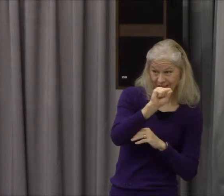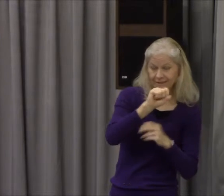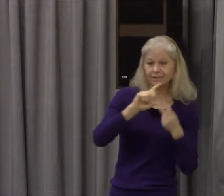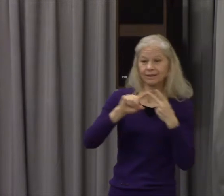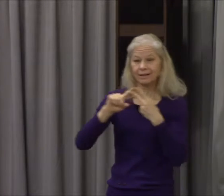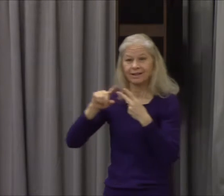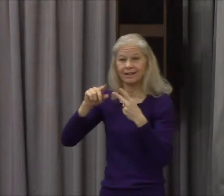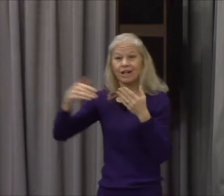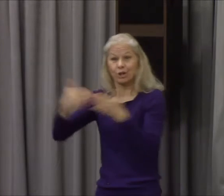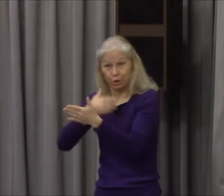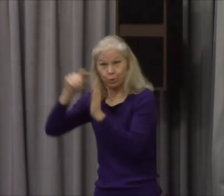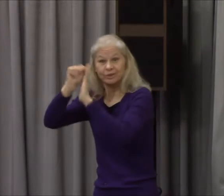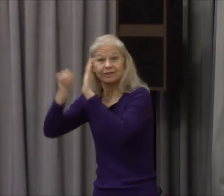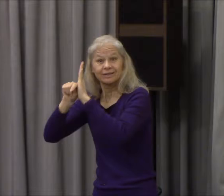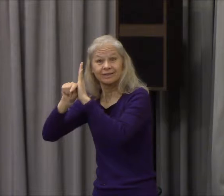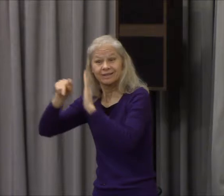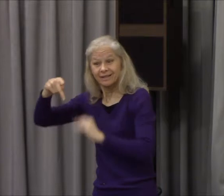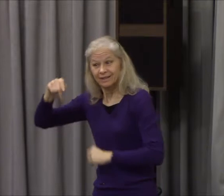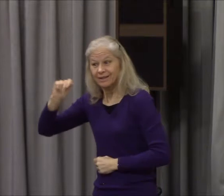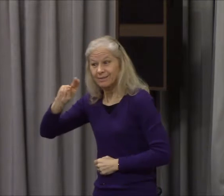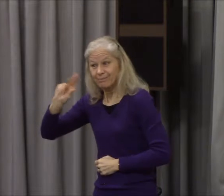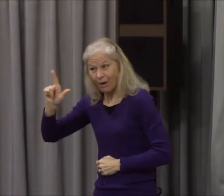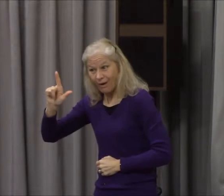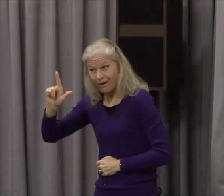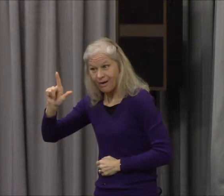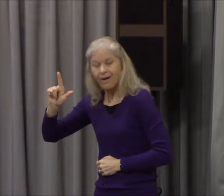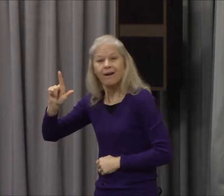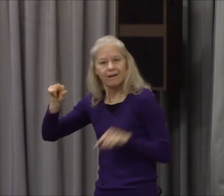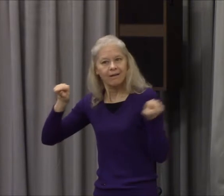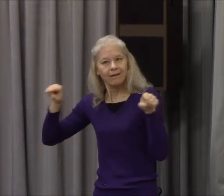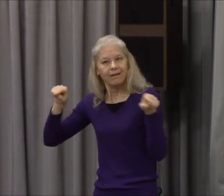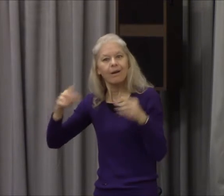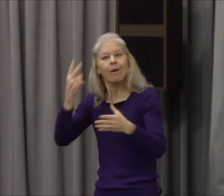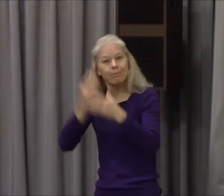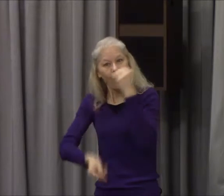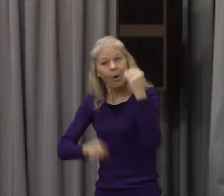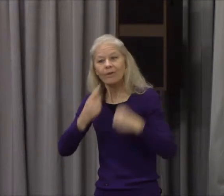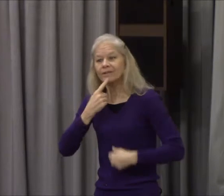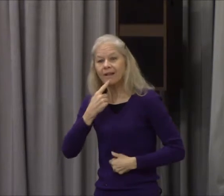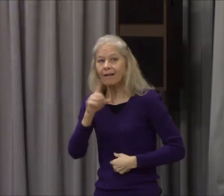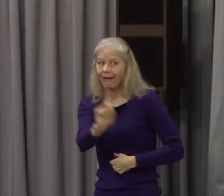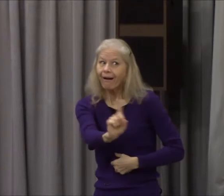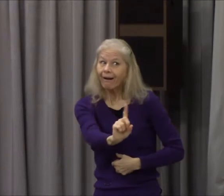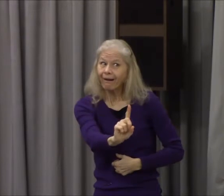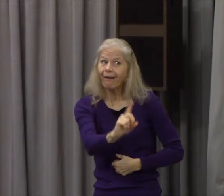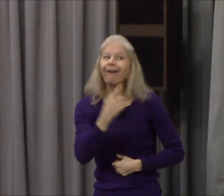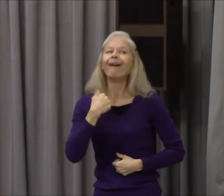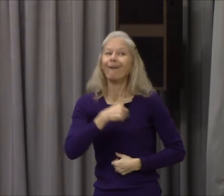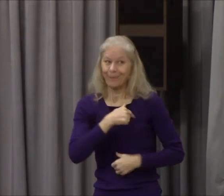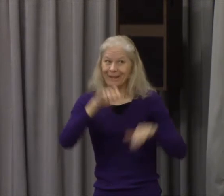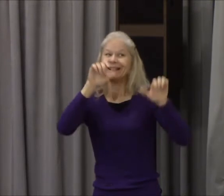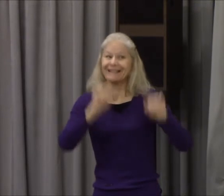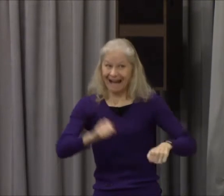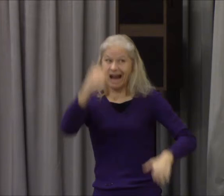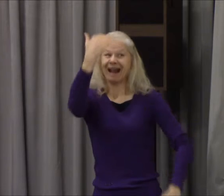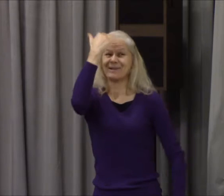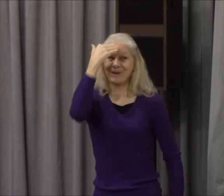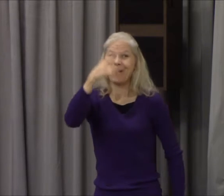Throughout the book of Romans, the apostle Paul clearly made the gospel of God,